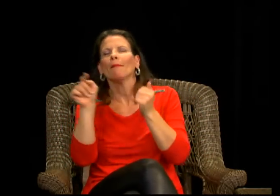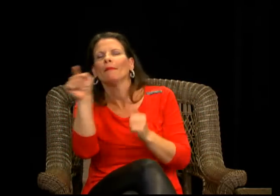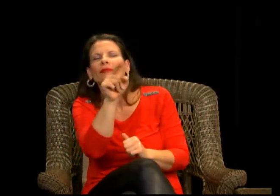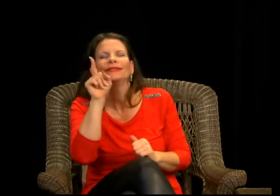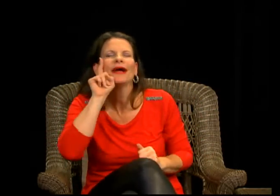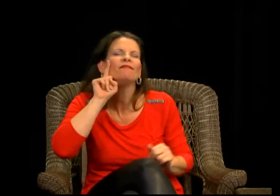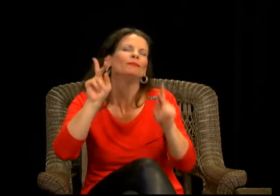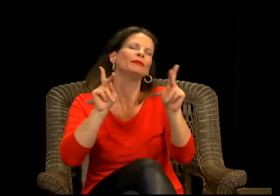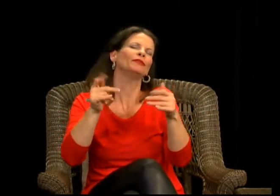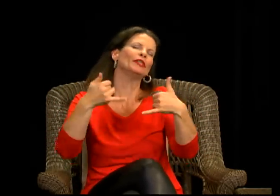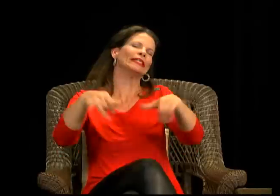speak. I mean,